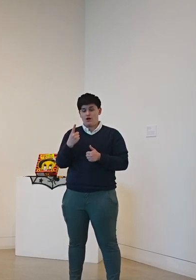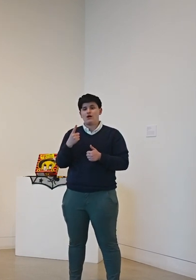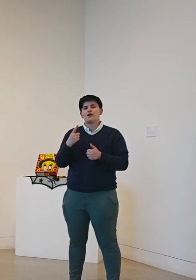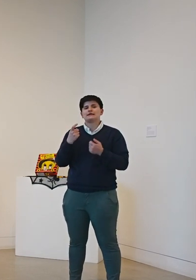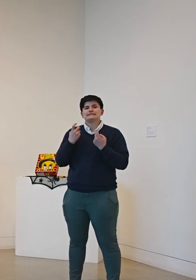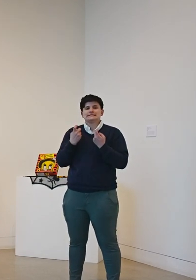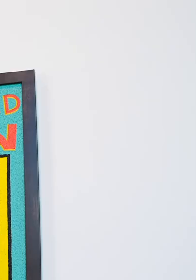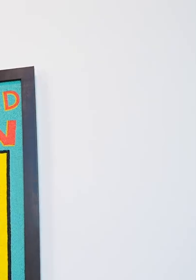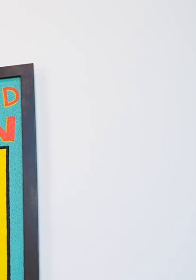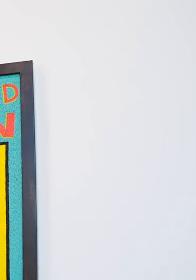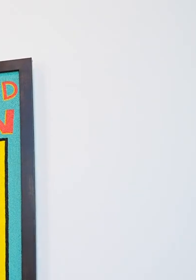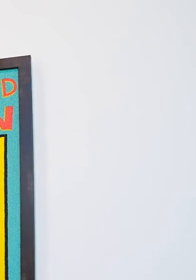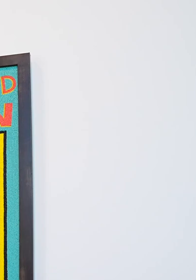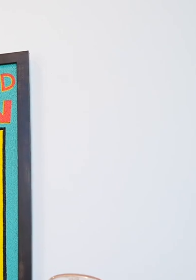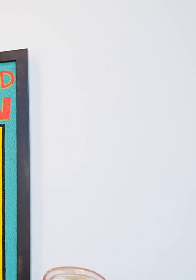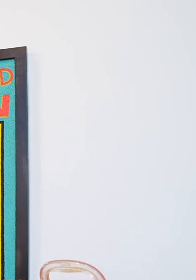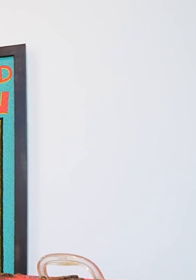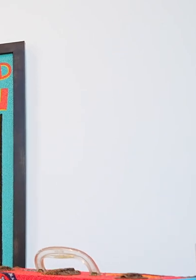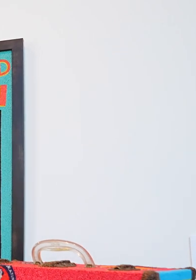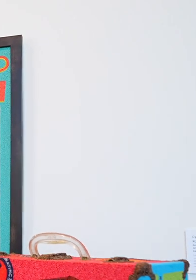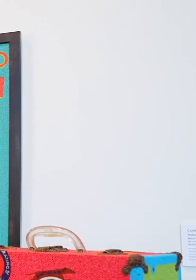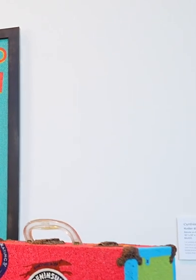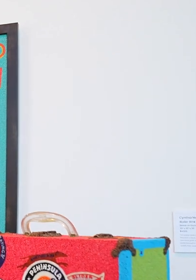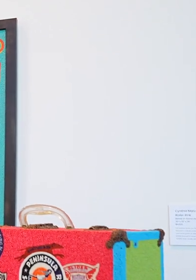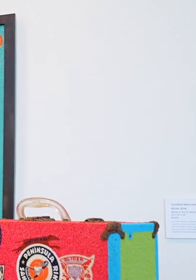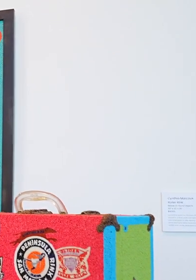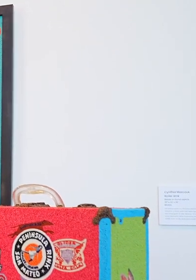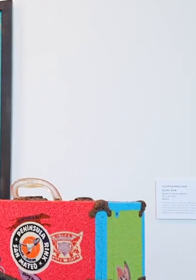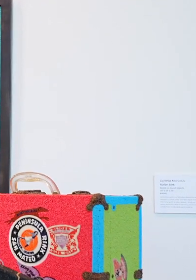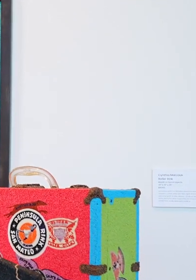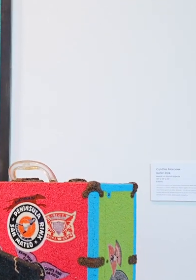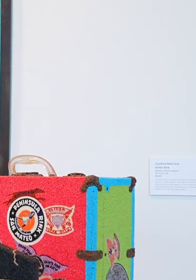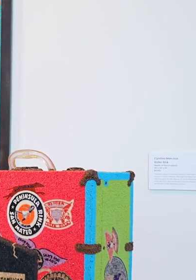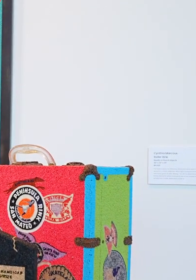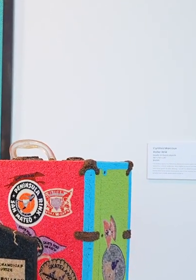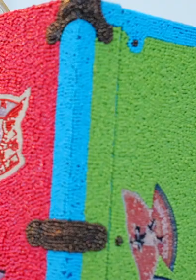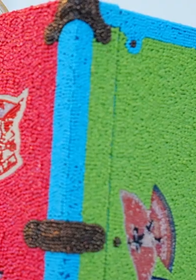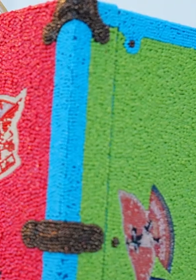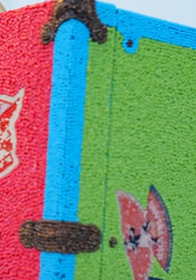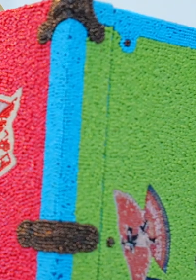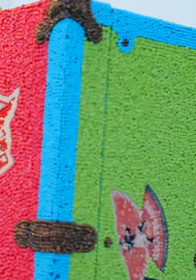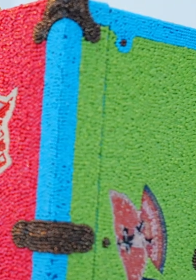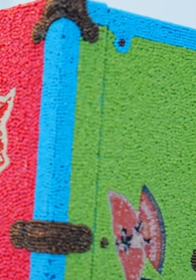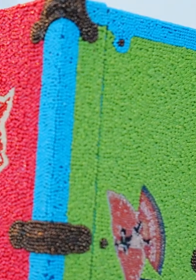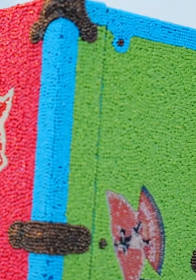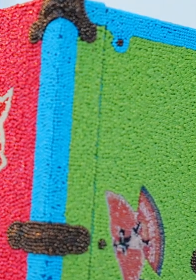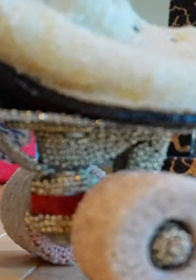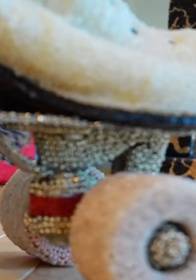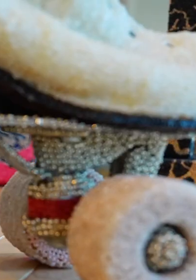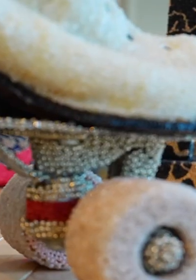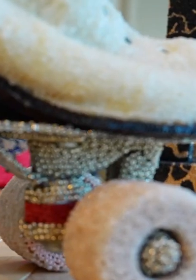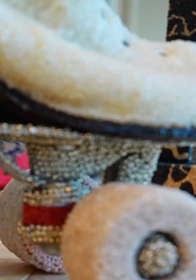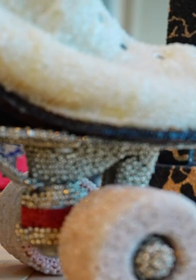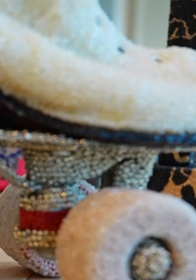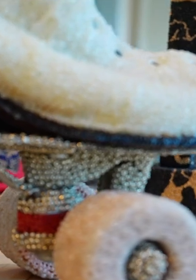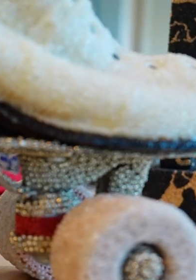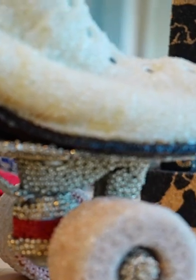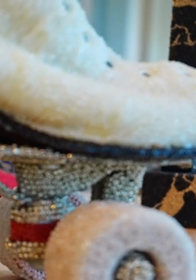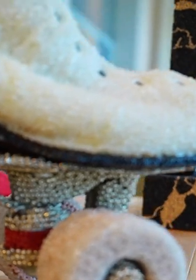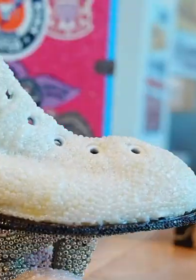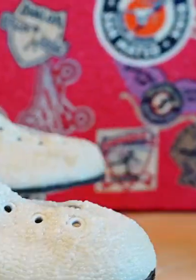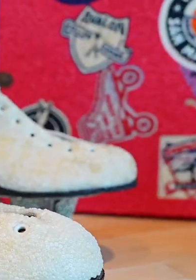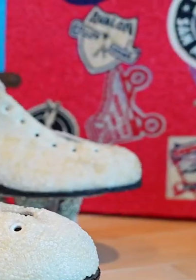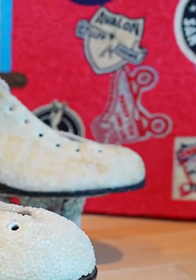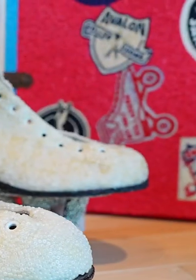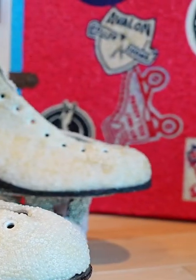skating the roller skating one and I had bought the case with the roller skates in it at